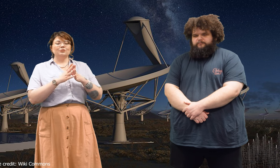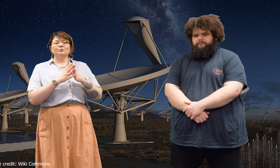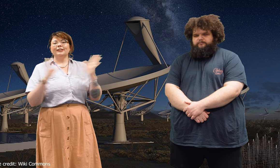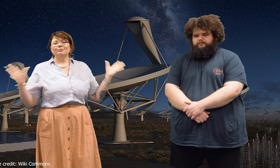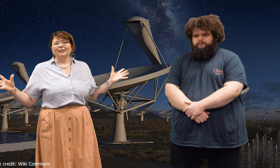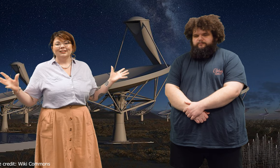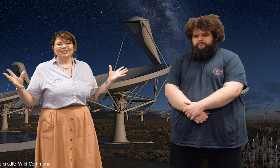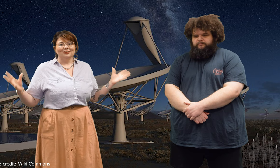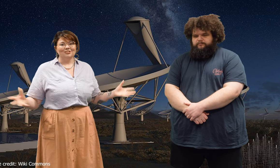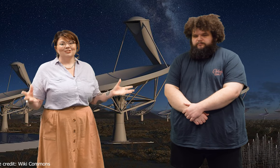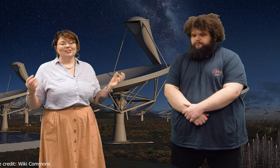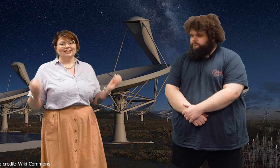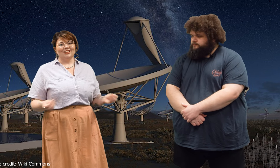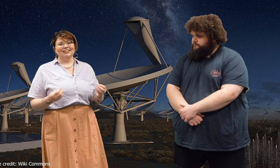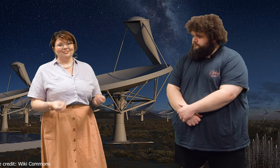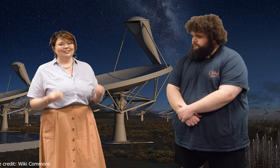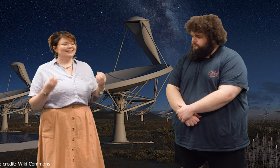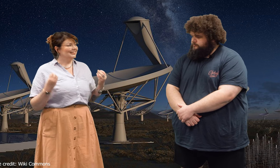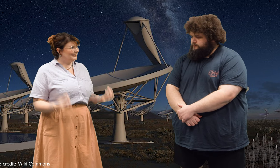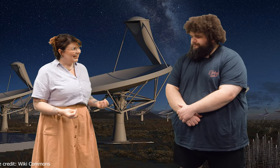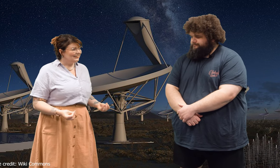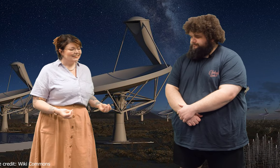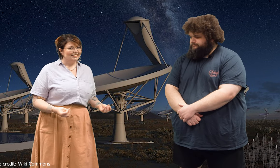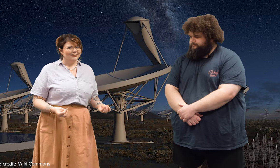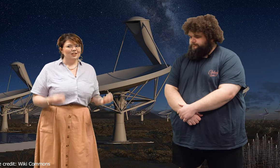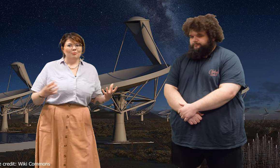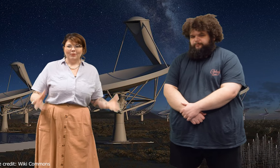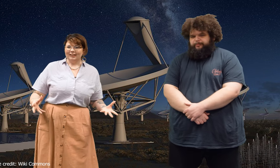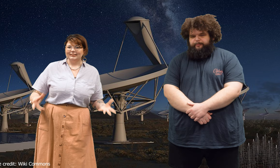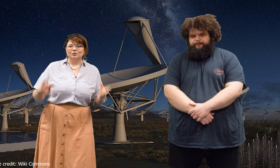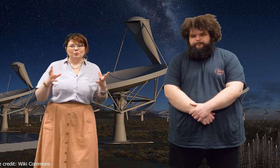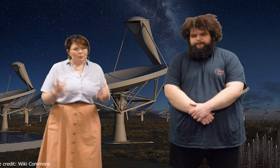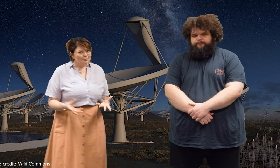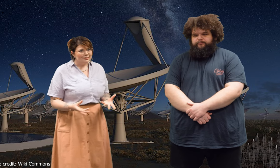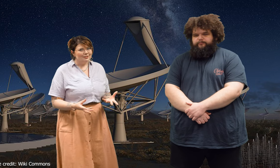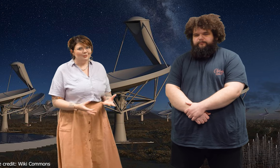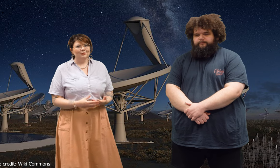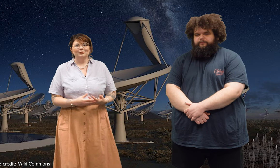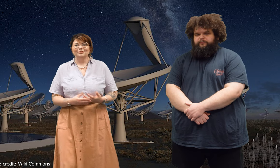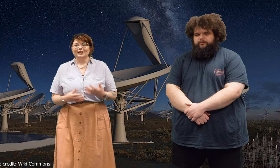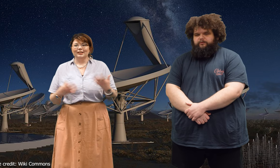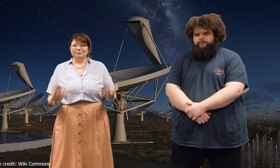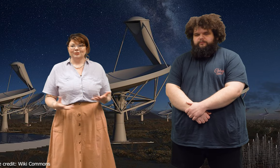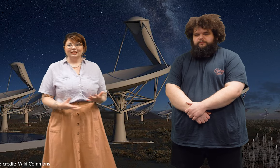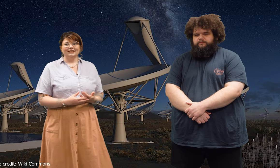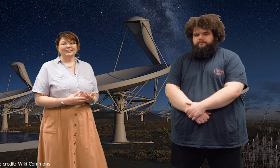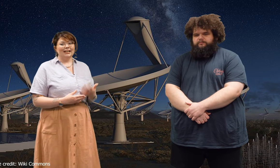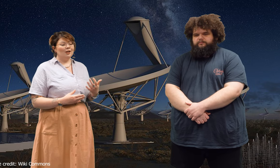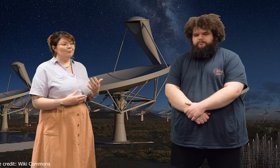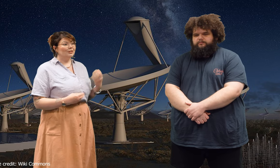already been a huge scientific success. But what about the local communities, the